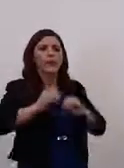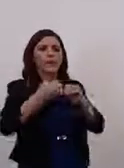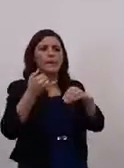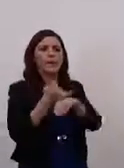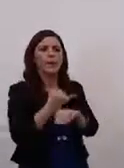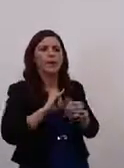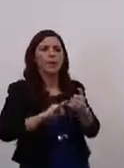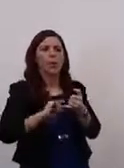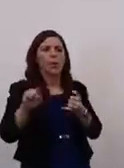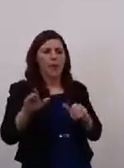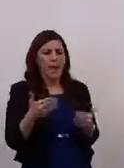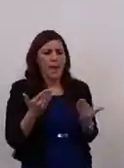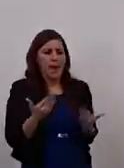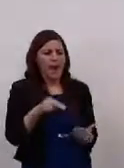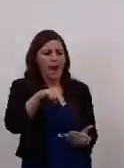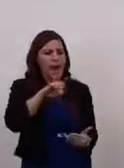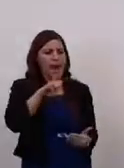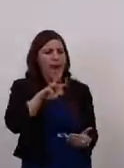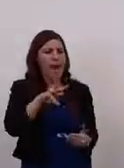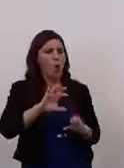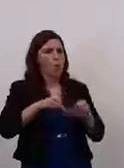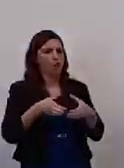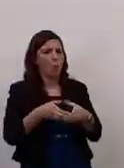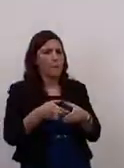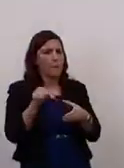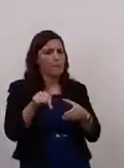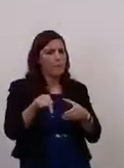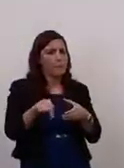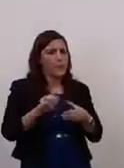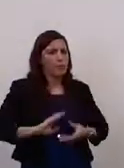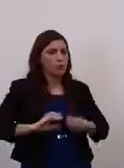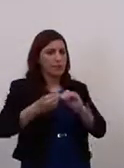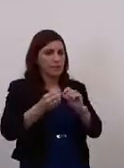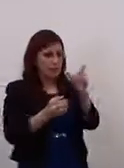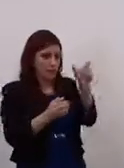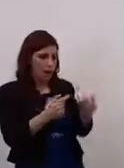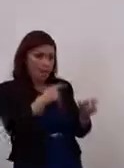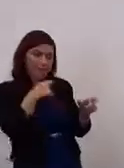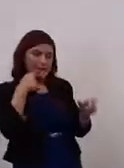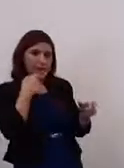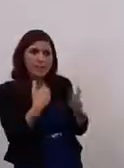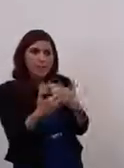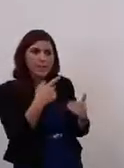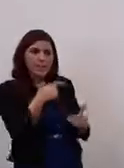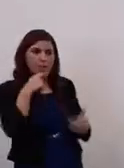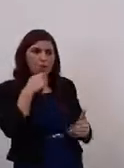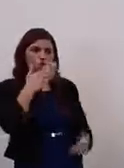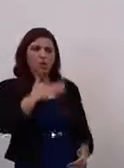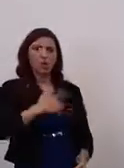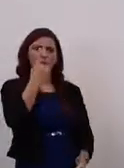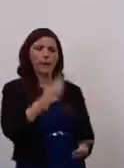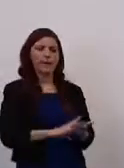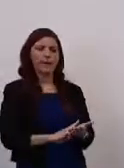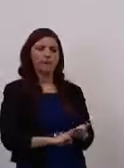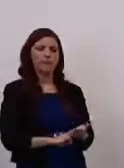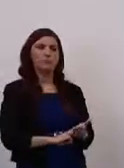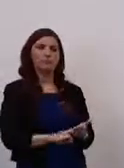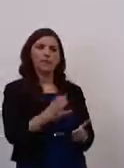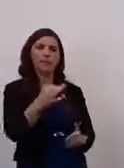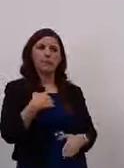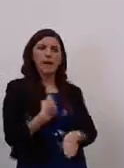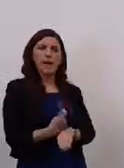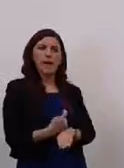the Now Group and it simply says, just a minute. And today